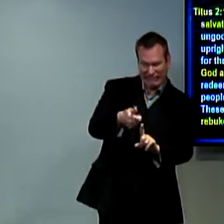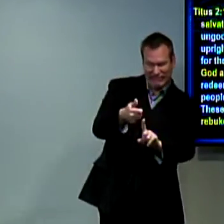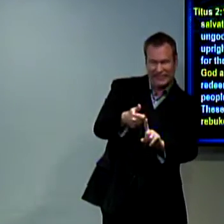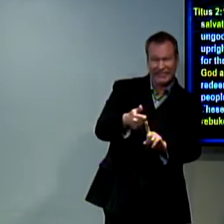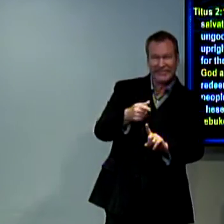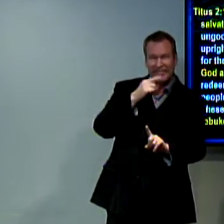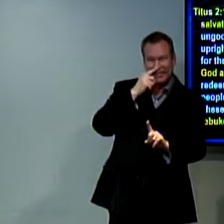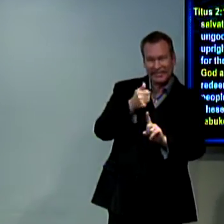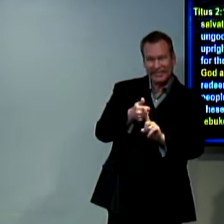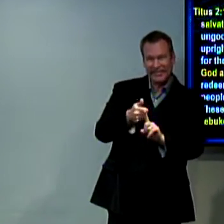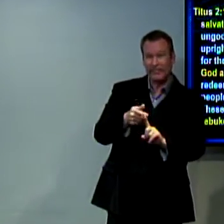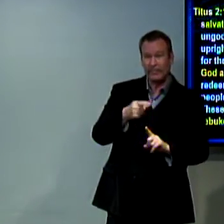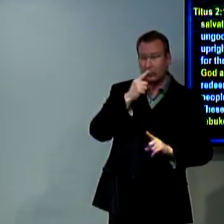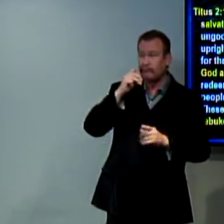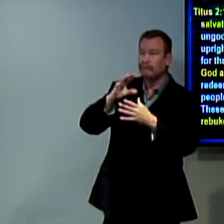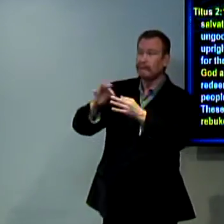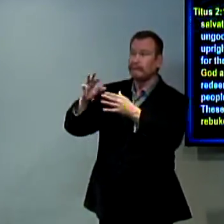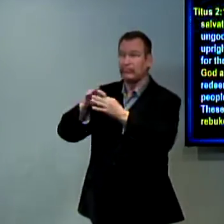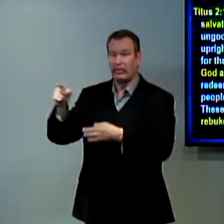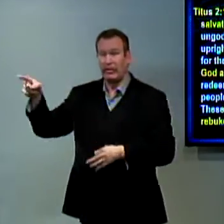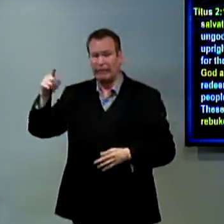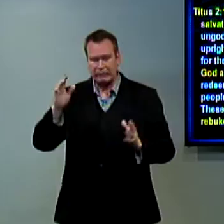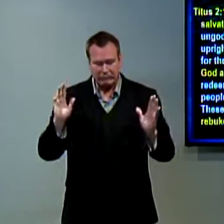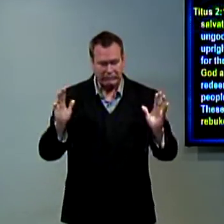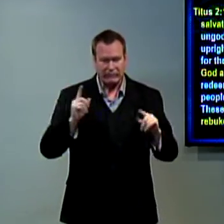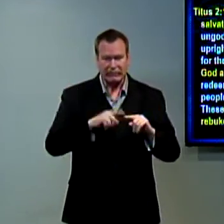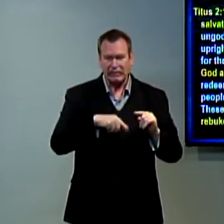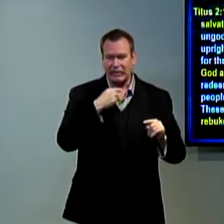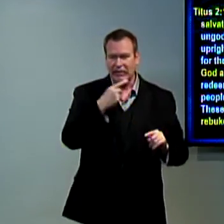or me you know when I was a kid kid myself to tell that you know